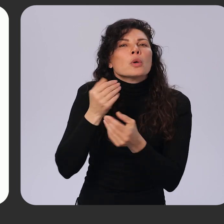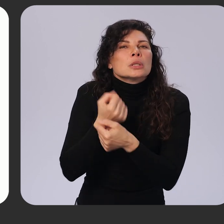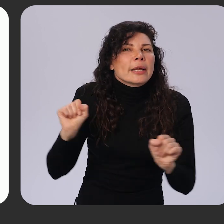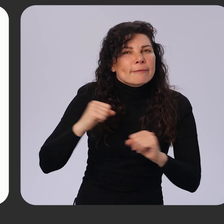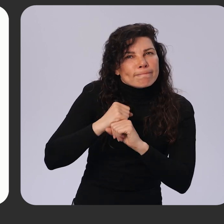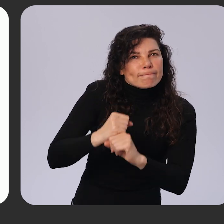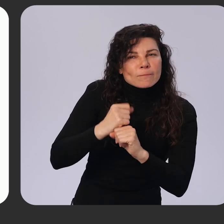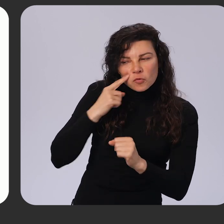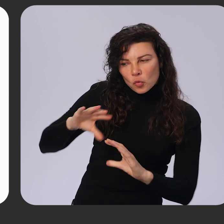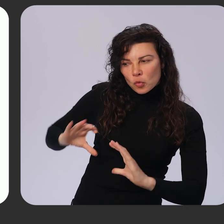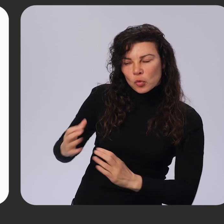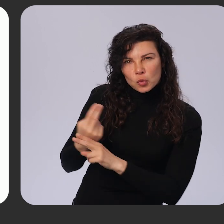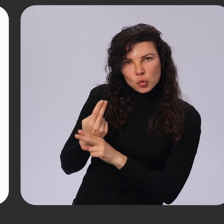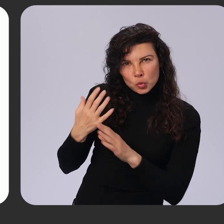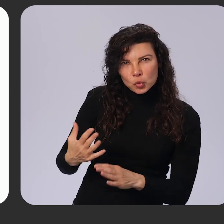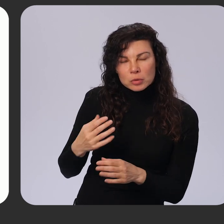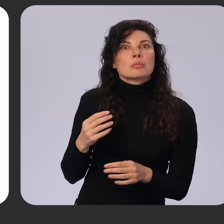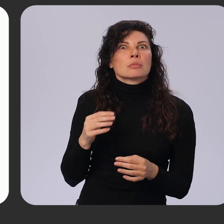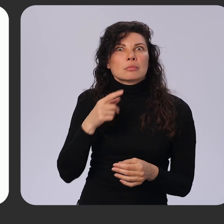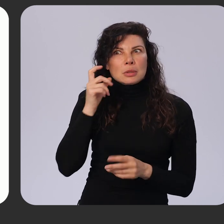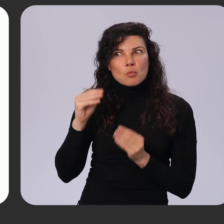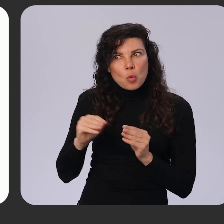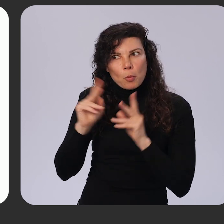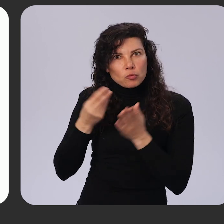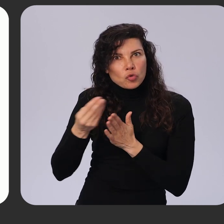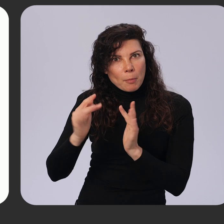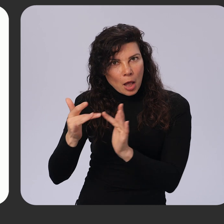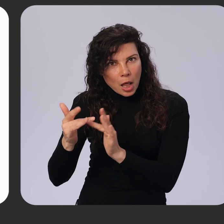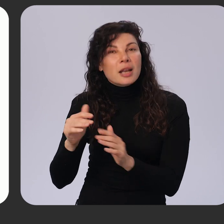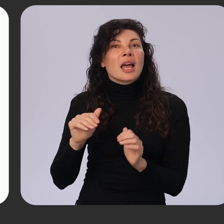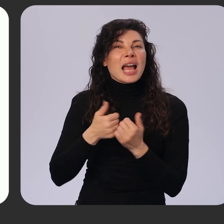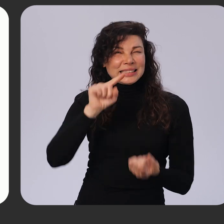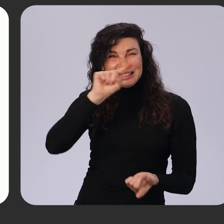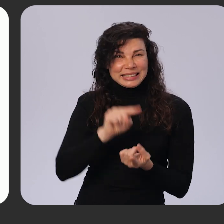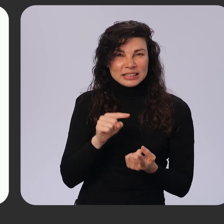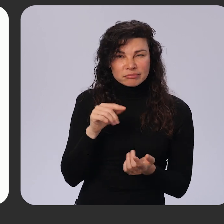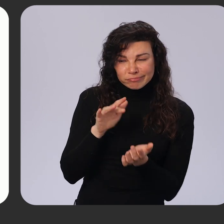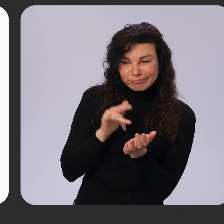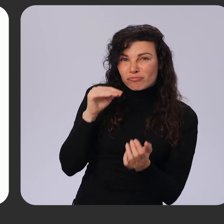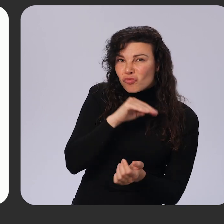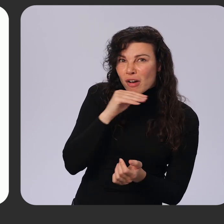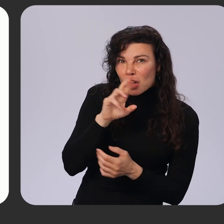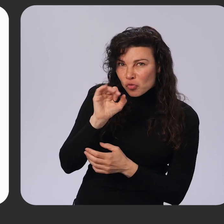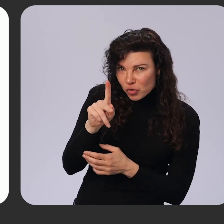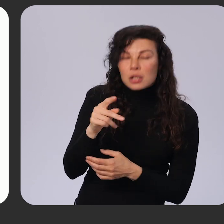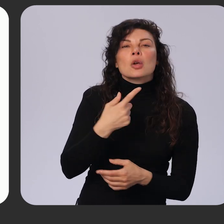number of users transact online? To lower the fraud risk for merchants who use Google Pay, we're moving to a model